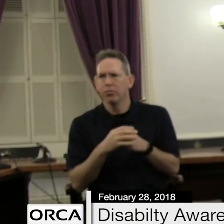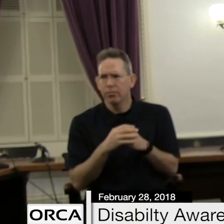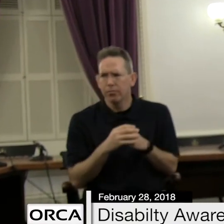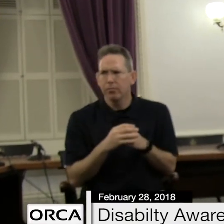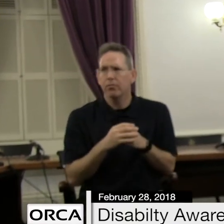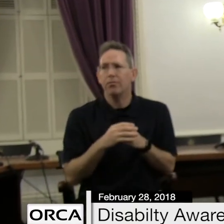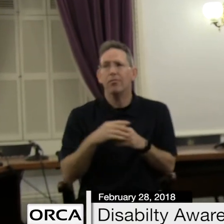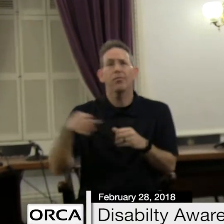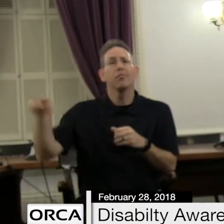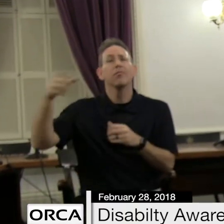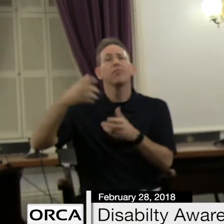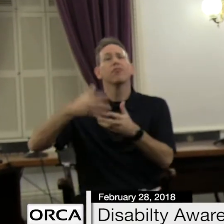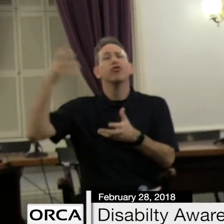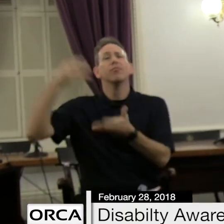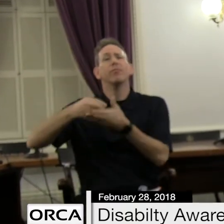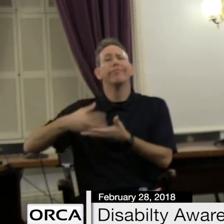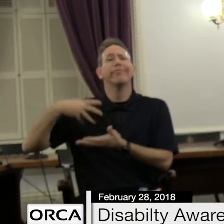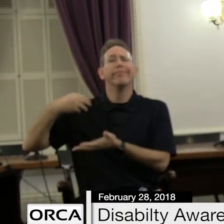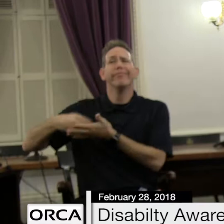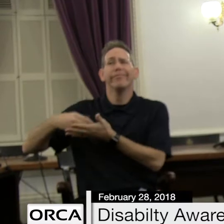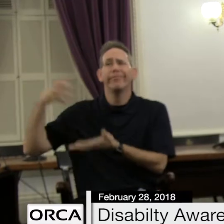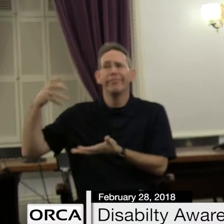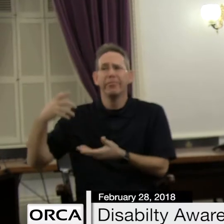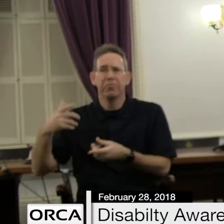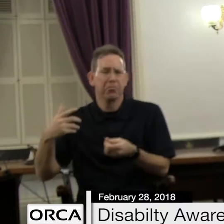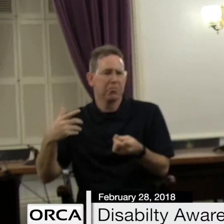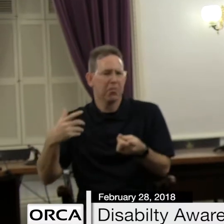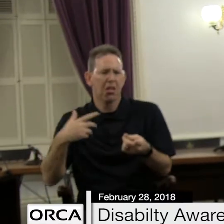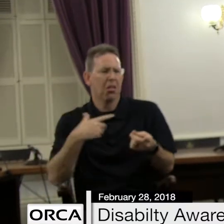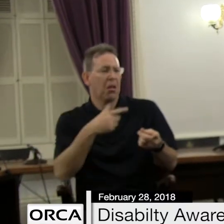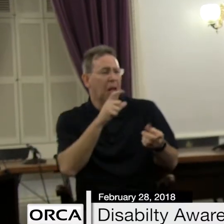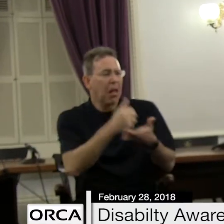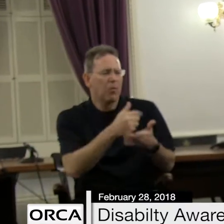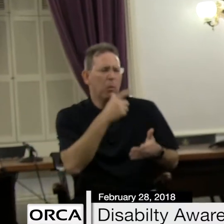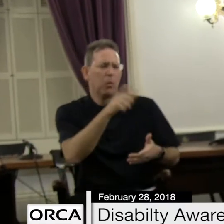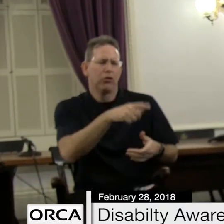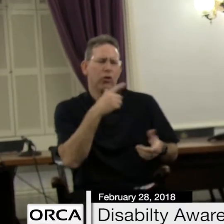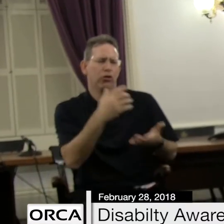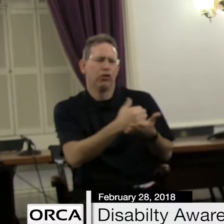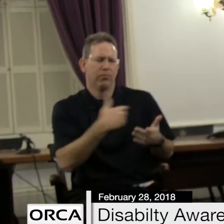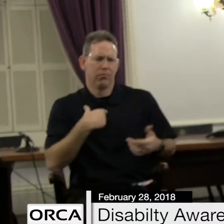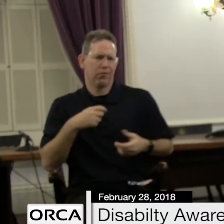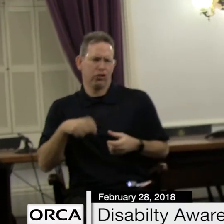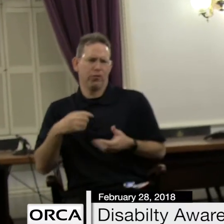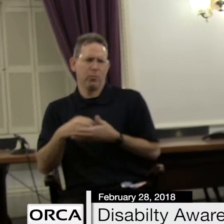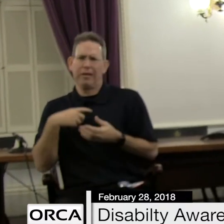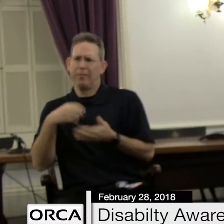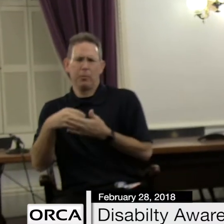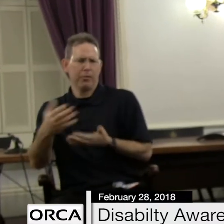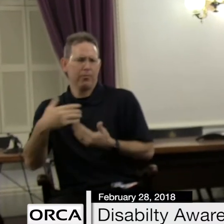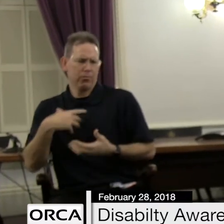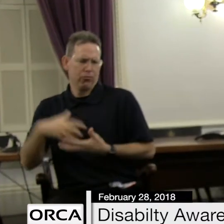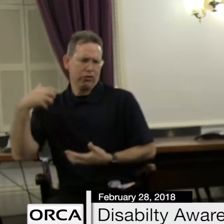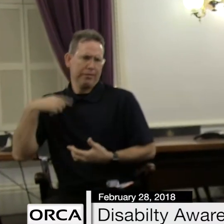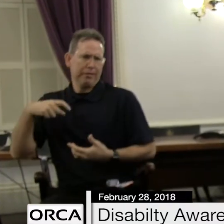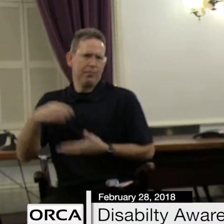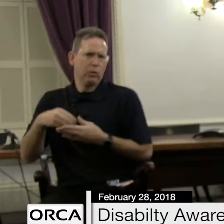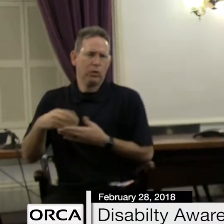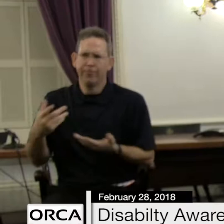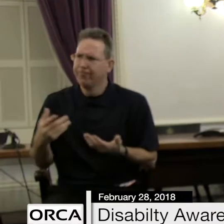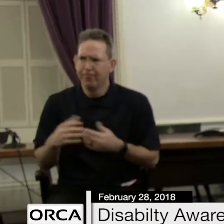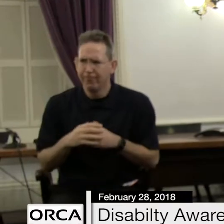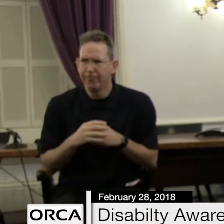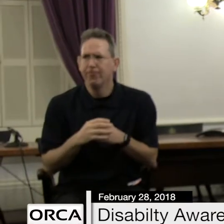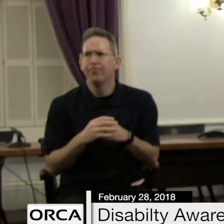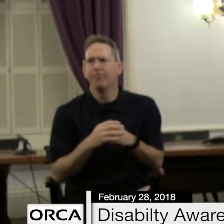That's what we're being told. So I just want to say that I'm someone who understands that. I'm someone who